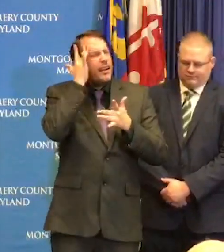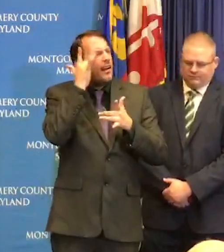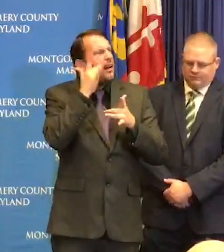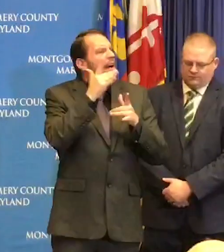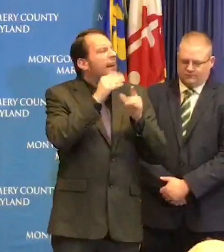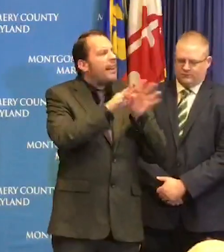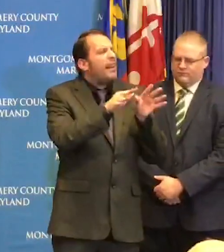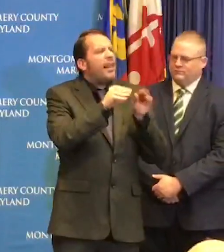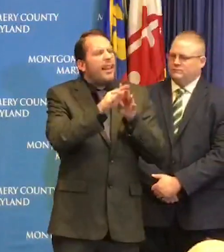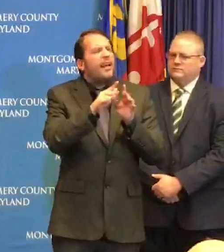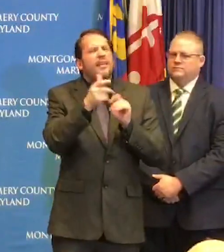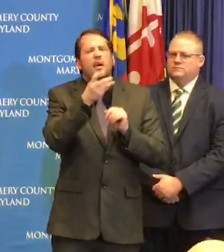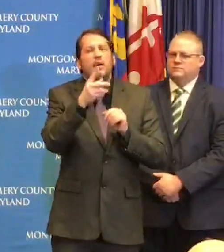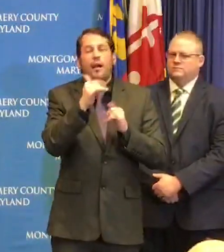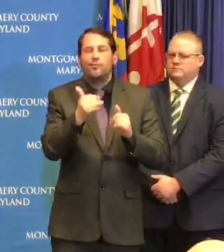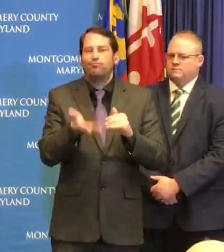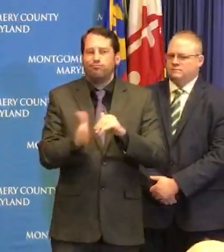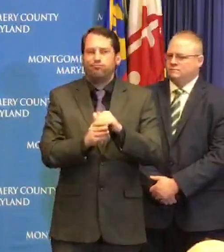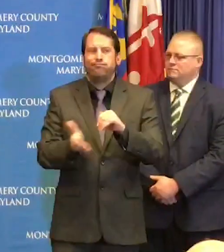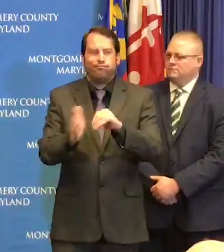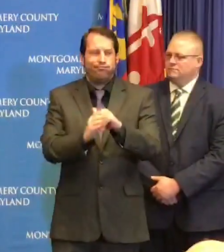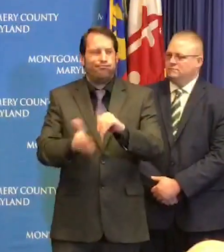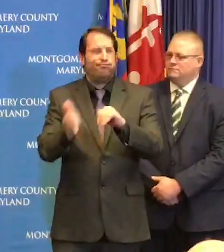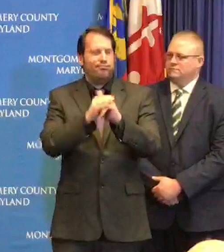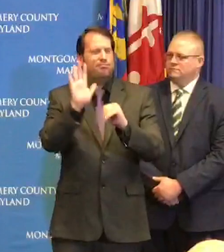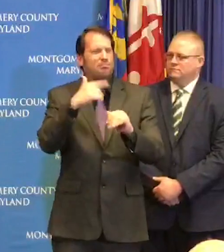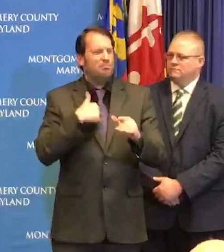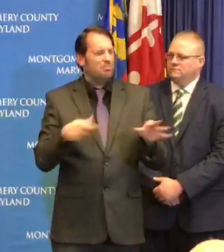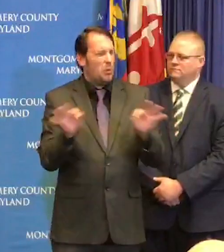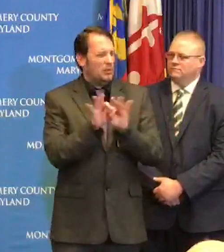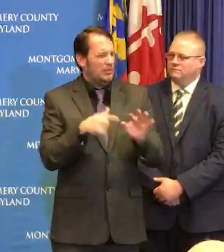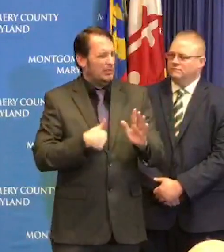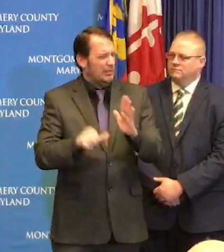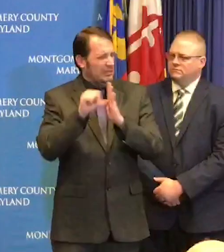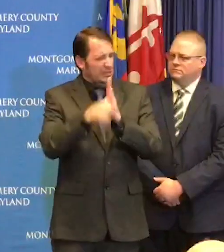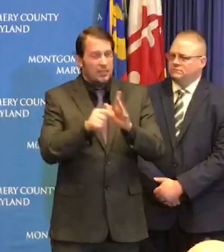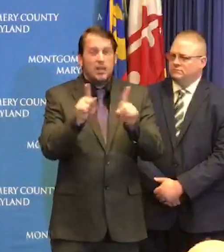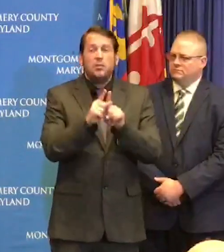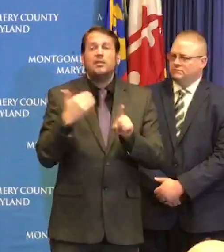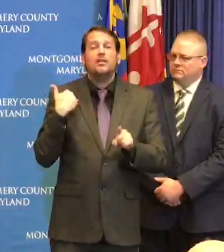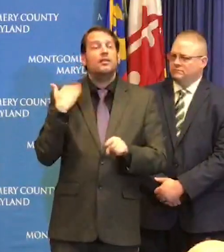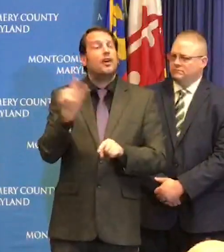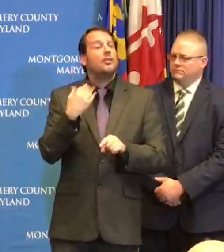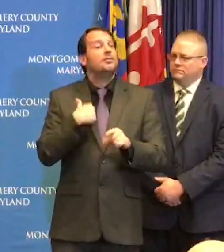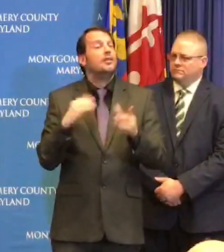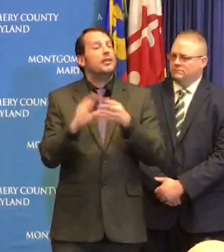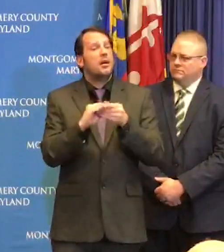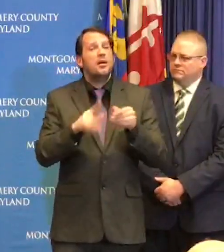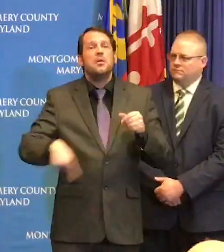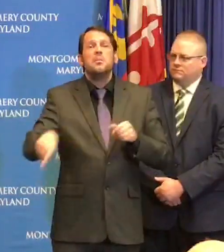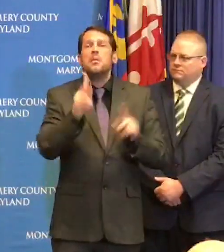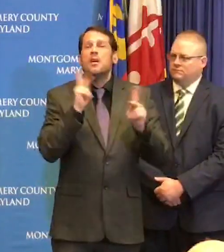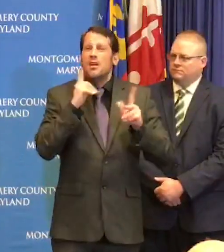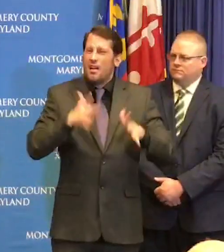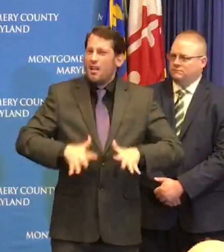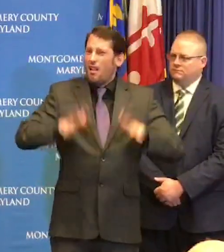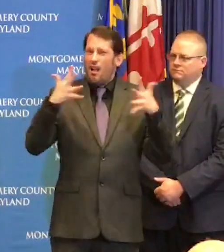as we talked about on Friday the same level of calmness and sense of